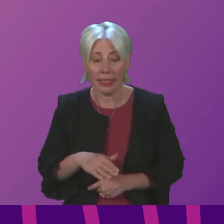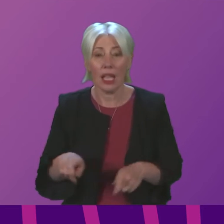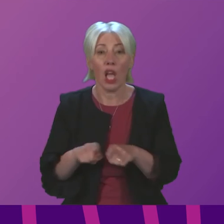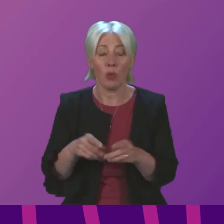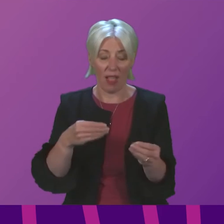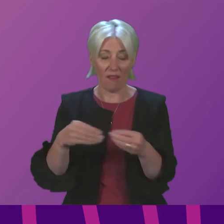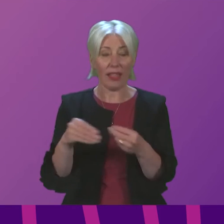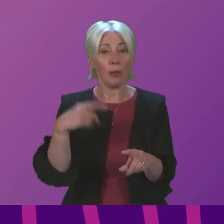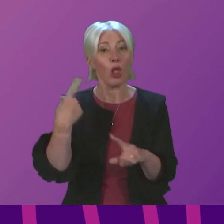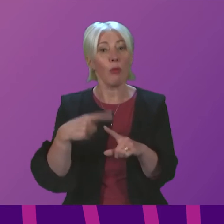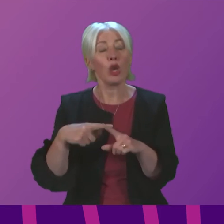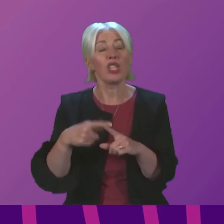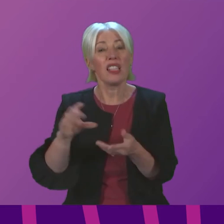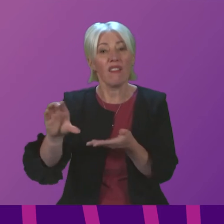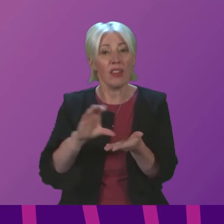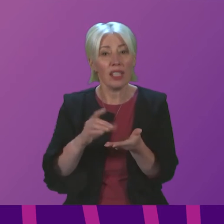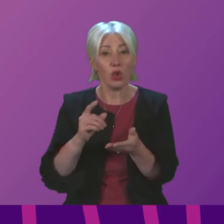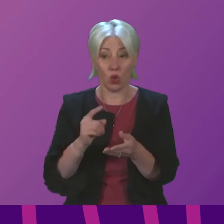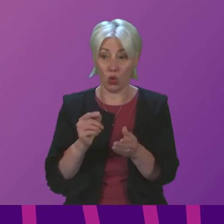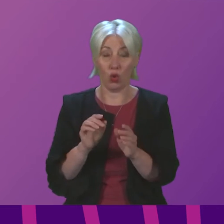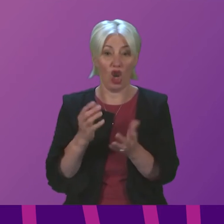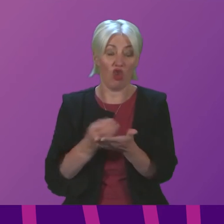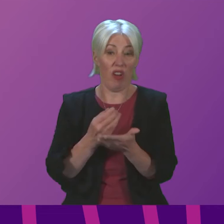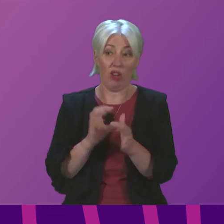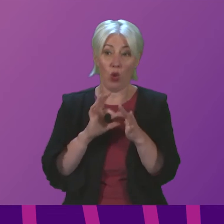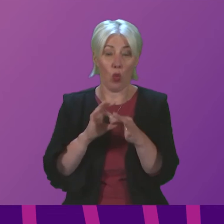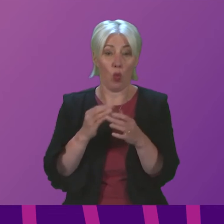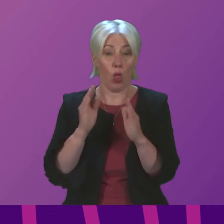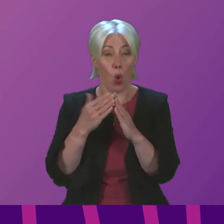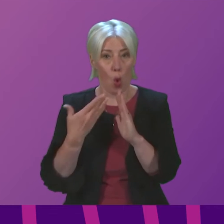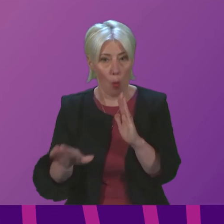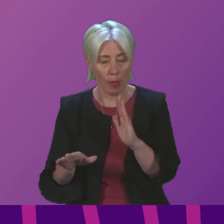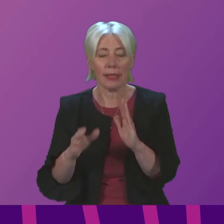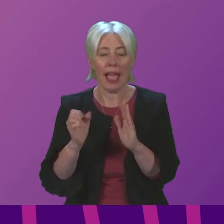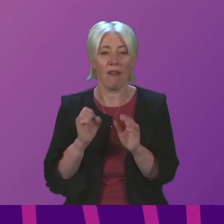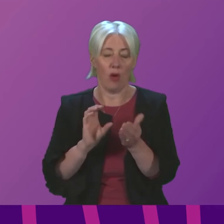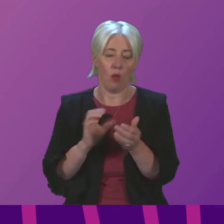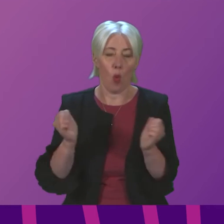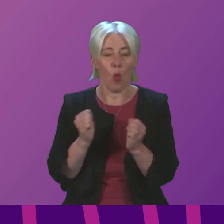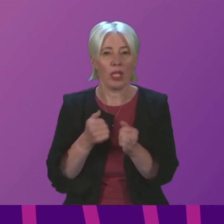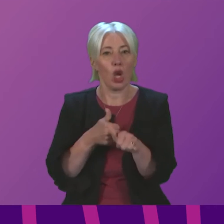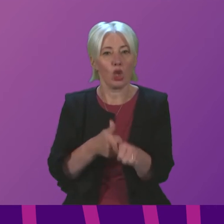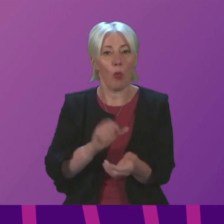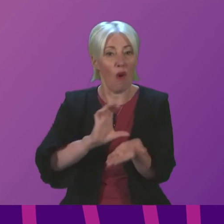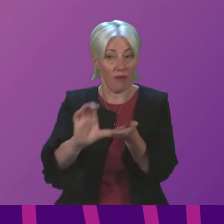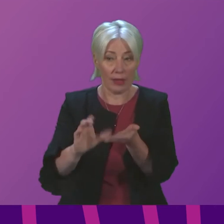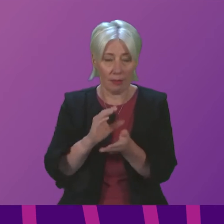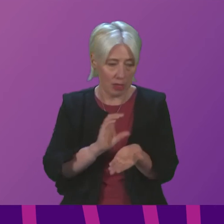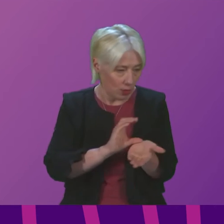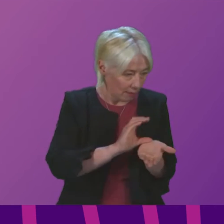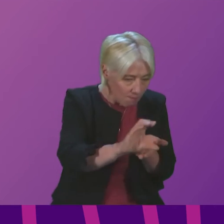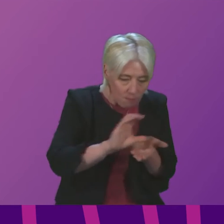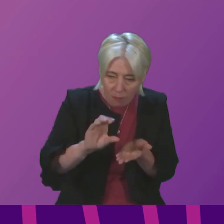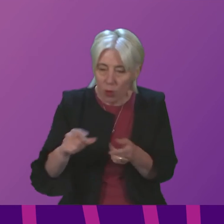funding available to frontline homelessness organisations across the country through our Winter Support Fund, and this will empower frontline